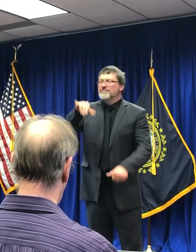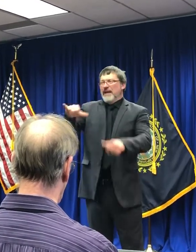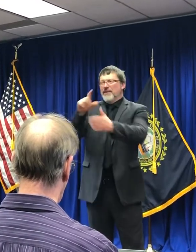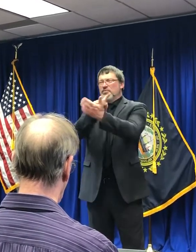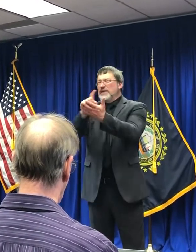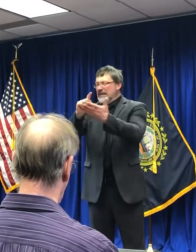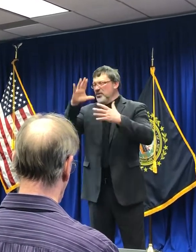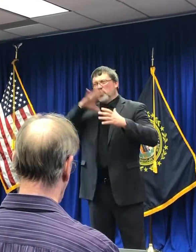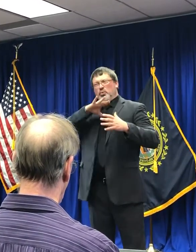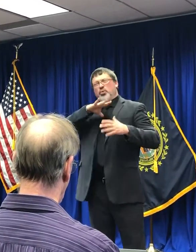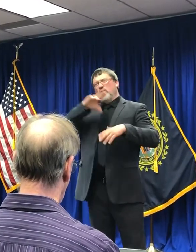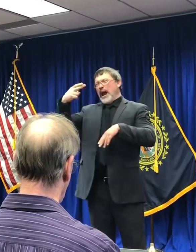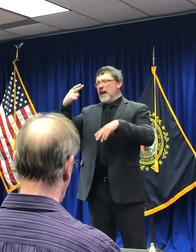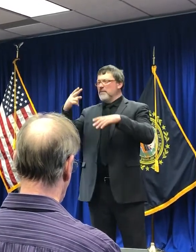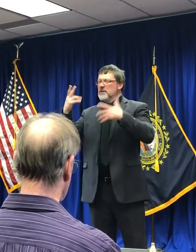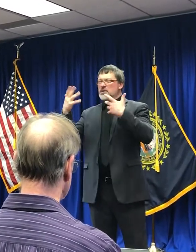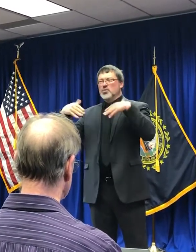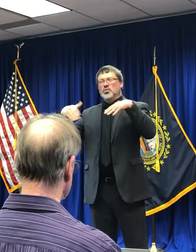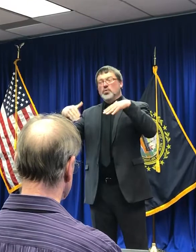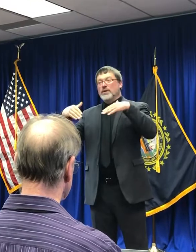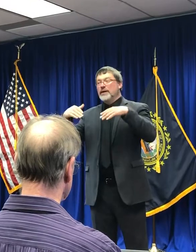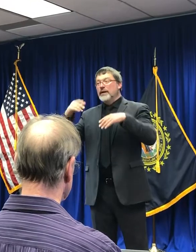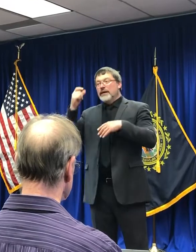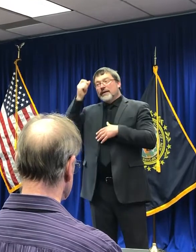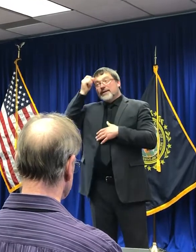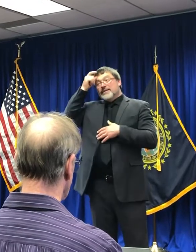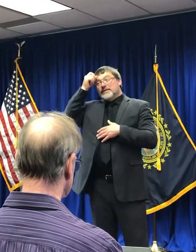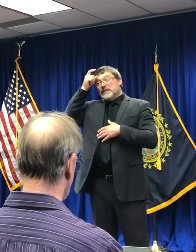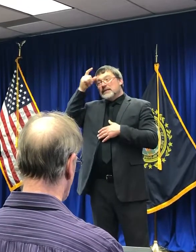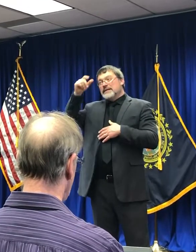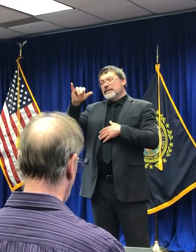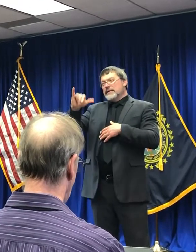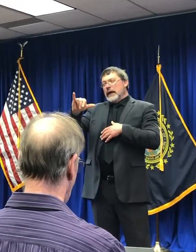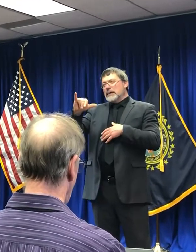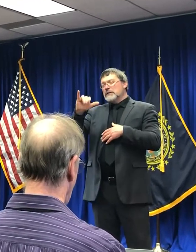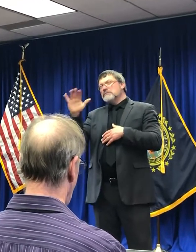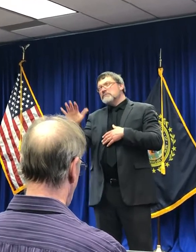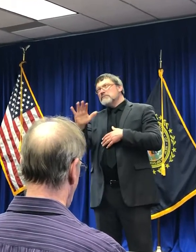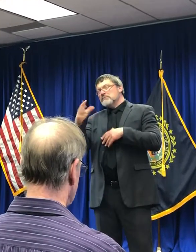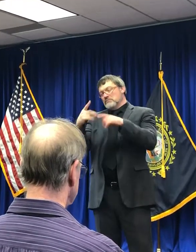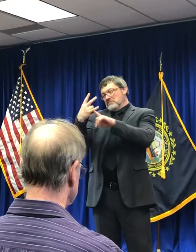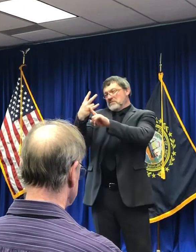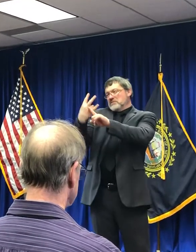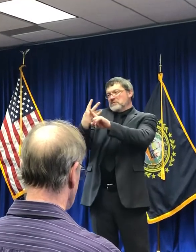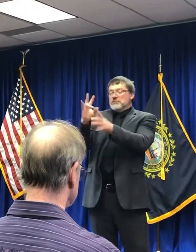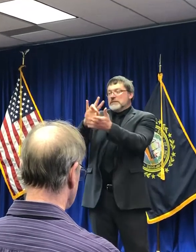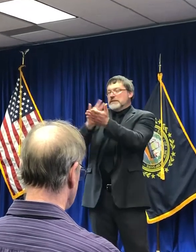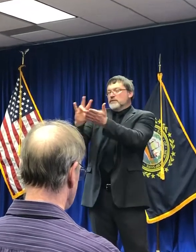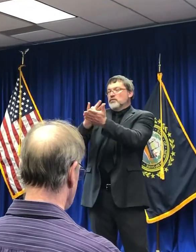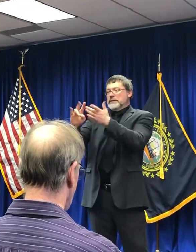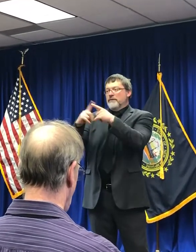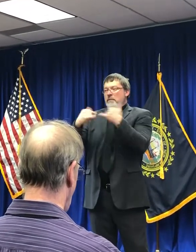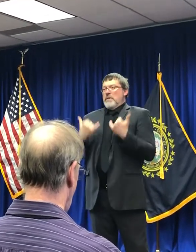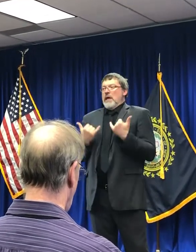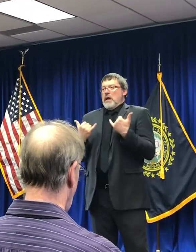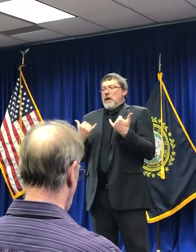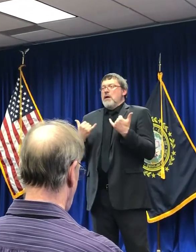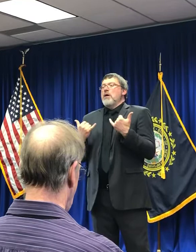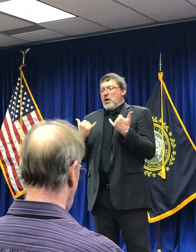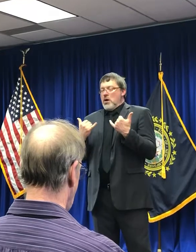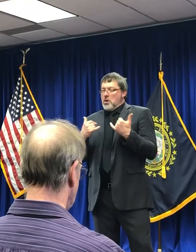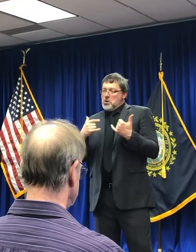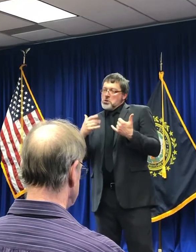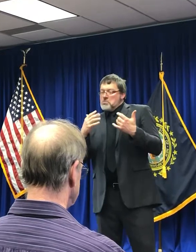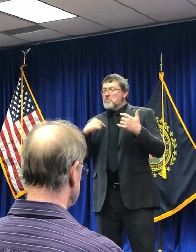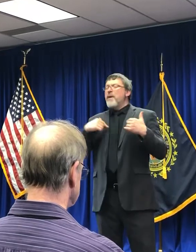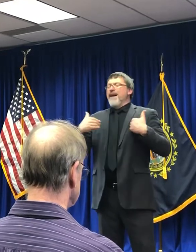still down the road a little bit. We're still about two months away, maybe seven weeks away, something like that. So there's still some time to try to